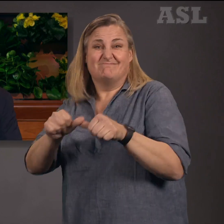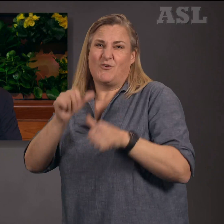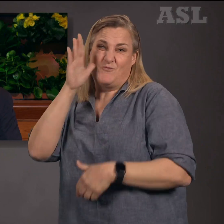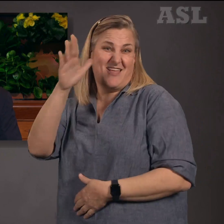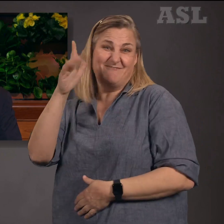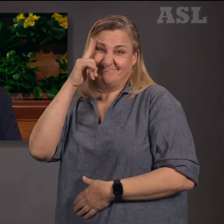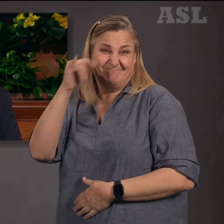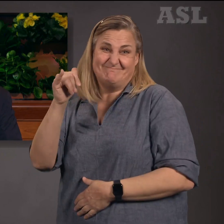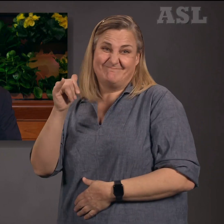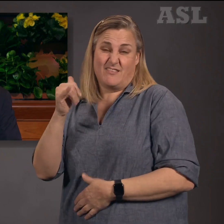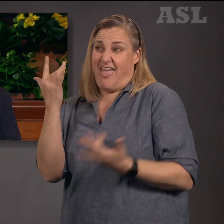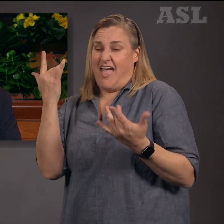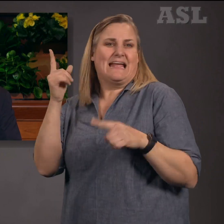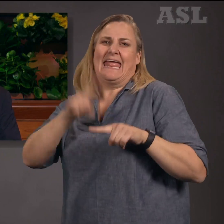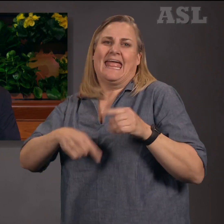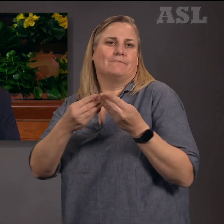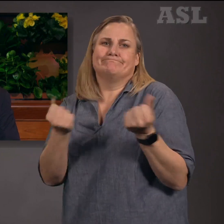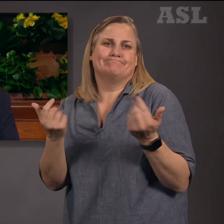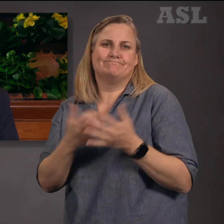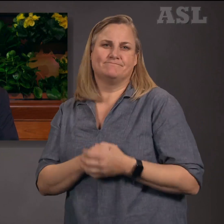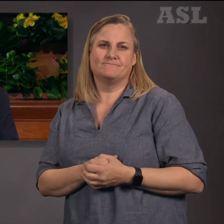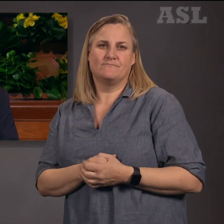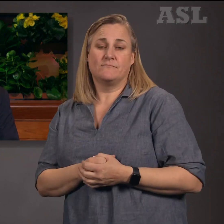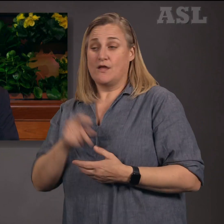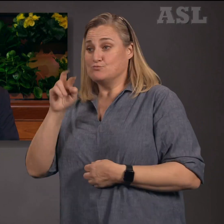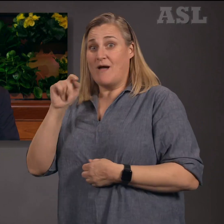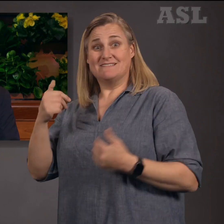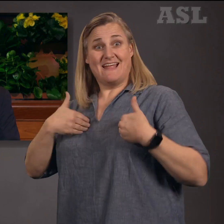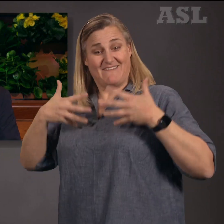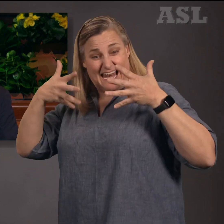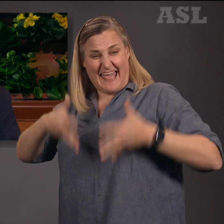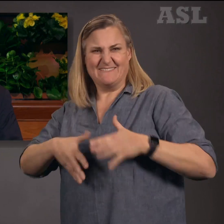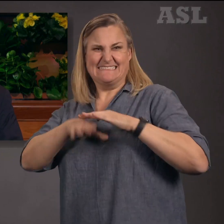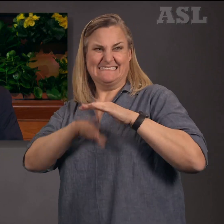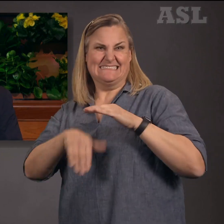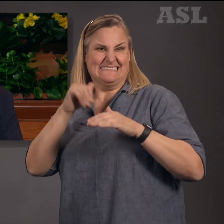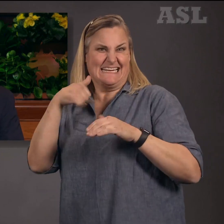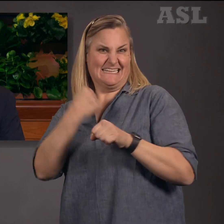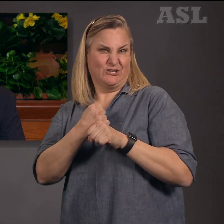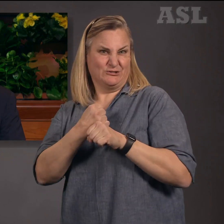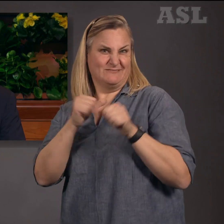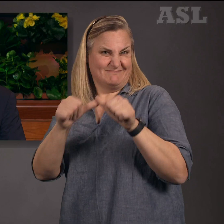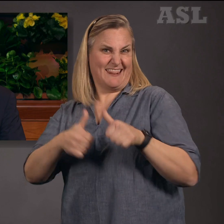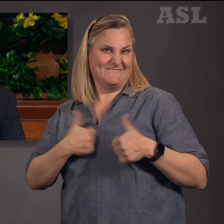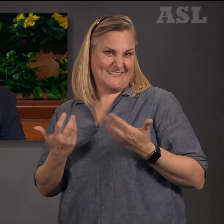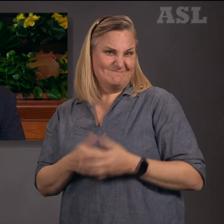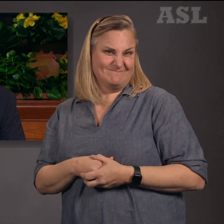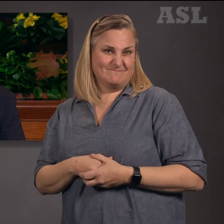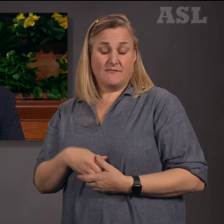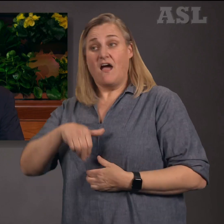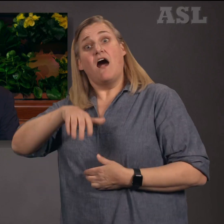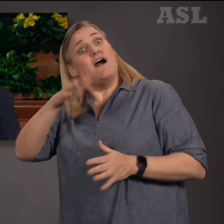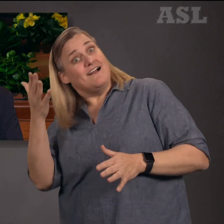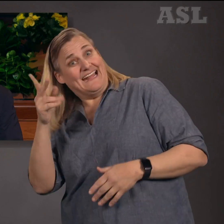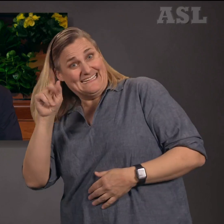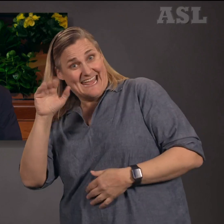ten years to live. Casey has retinitis pigmentosa, a rare genetic disease that causes